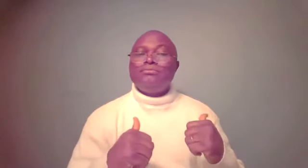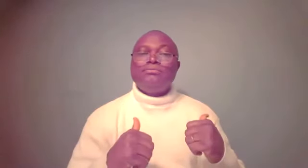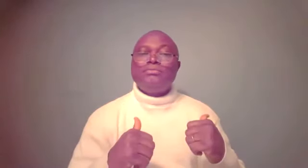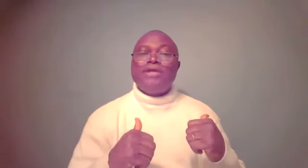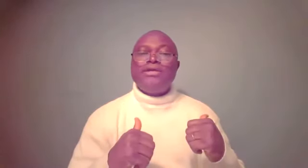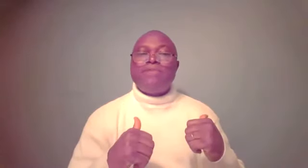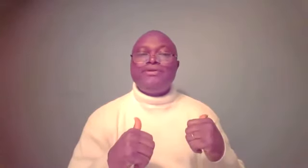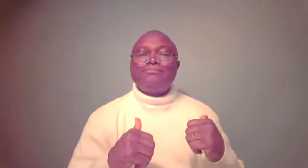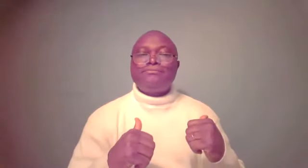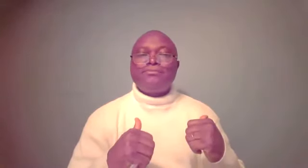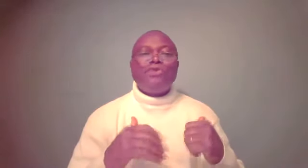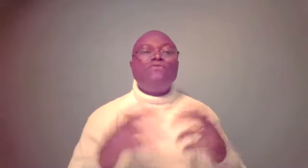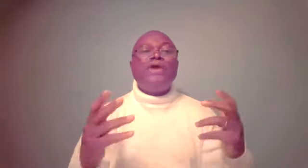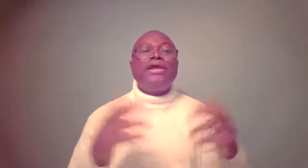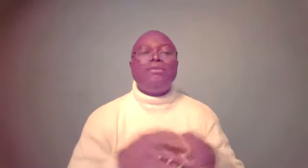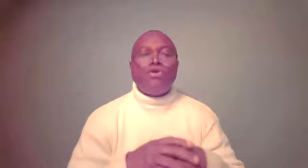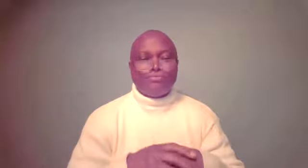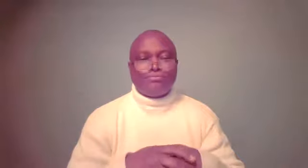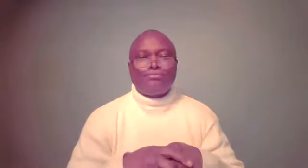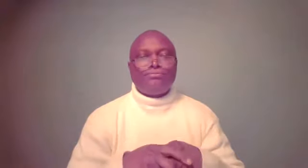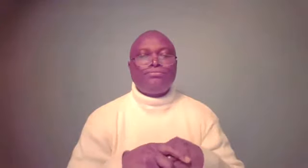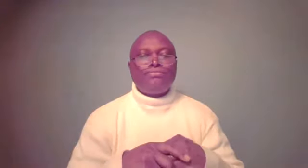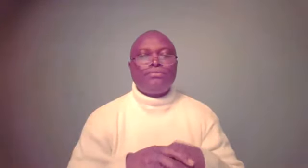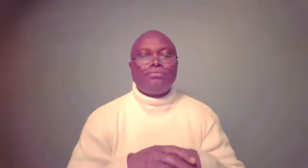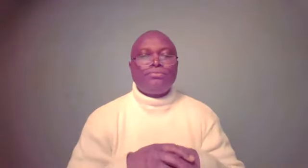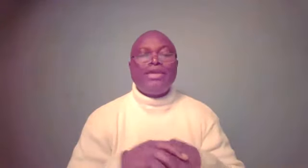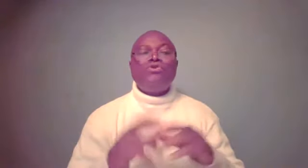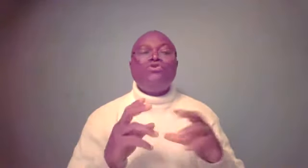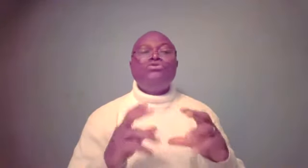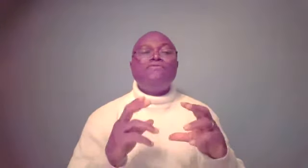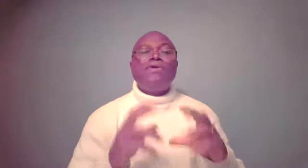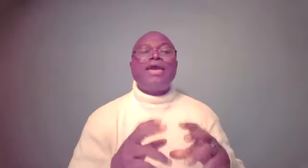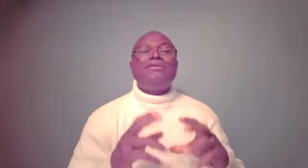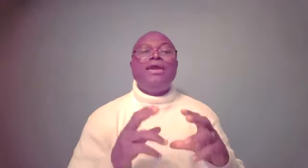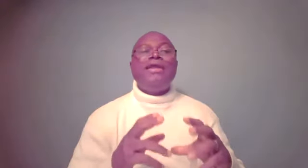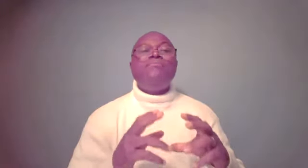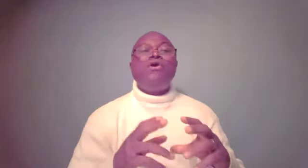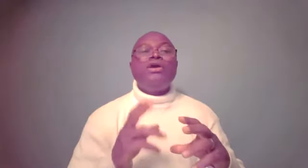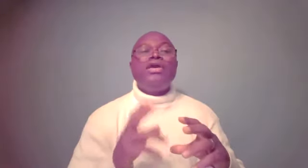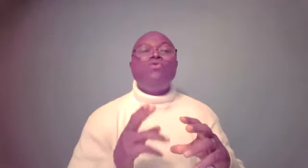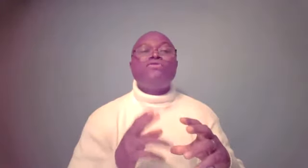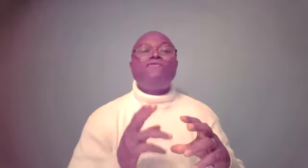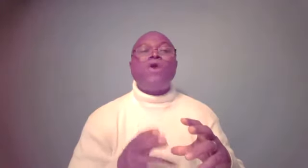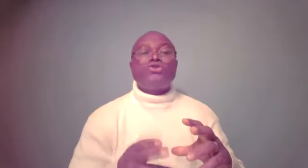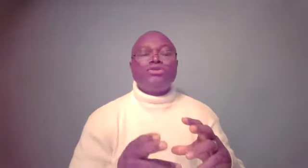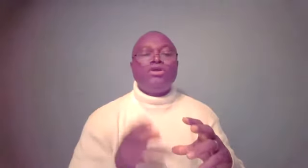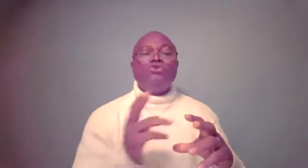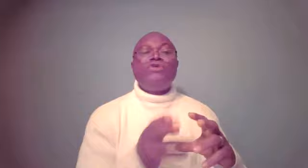And he remembered. He couldn't forget anymore. He couldn't forget anymore. He was forced to